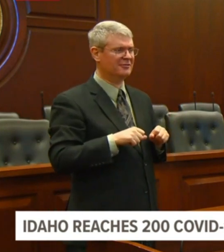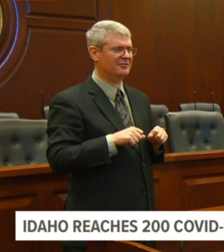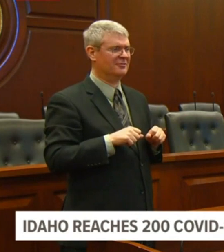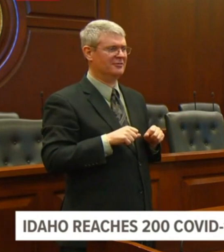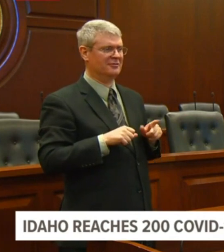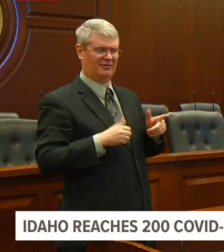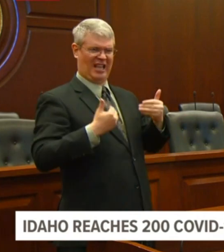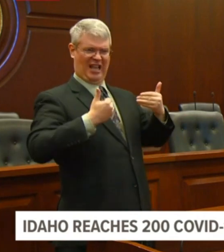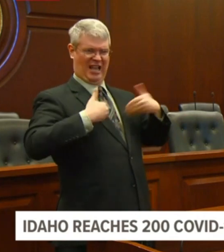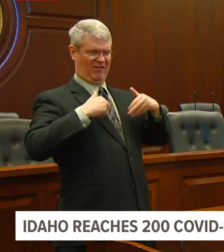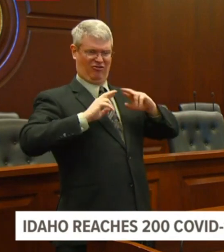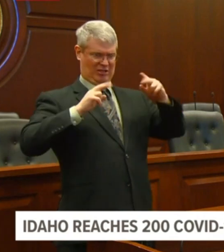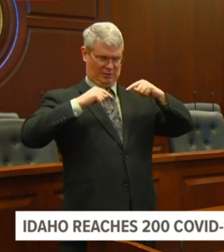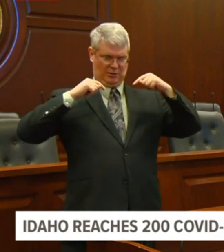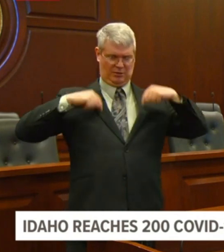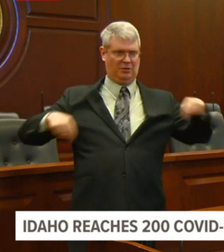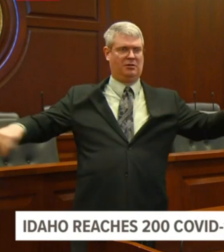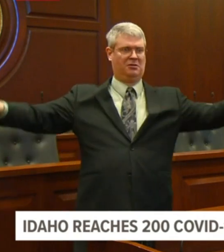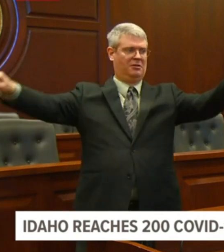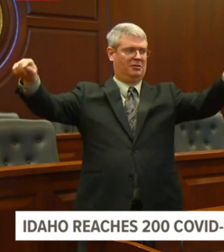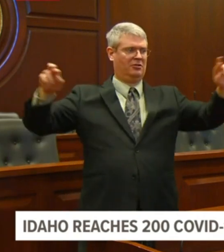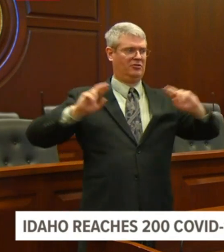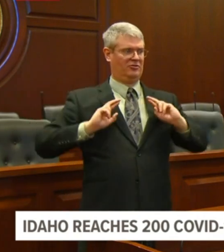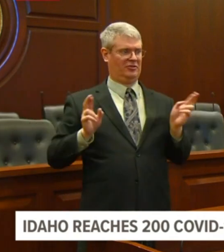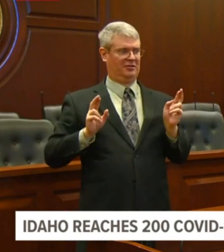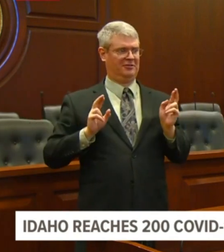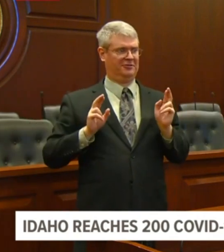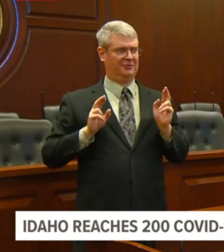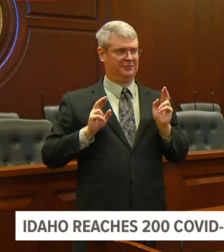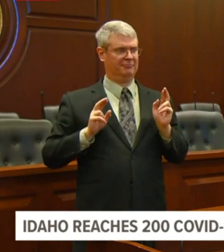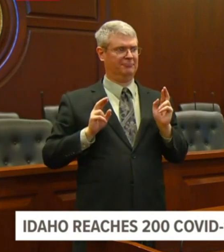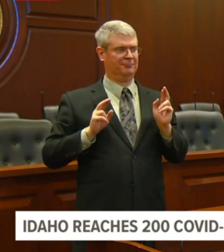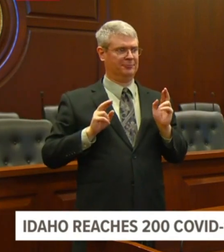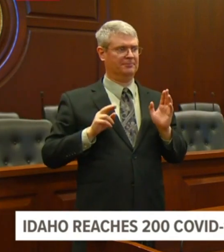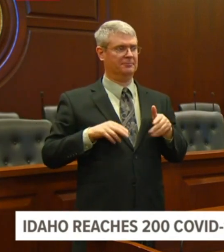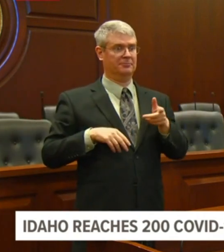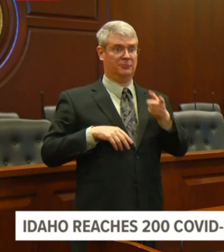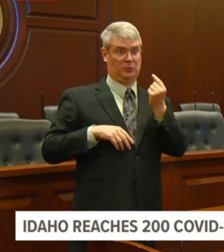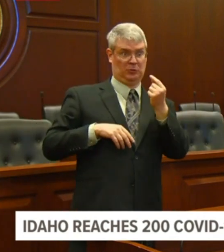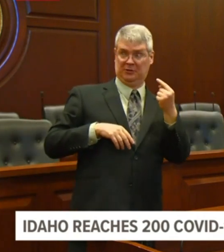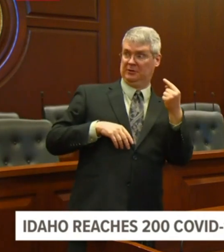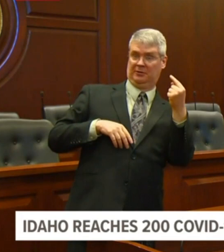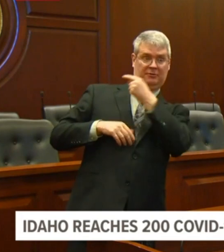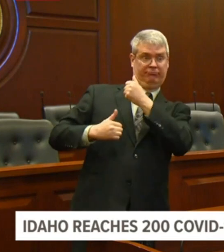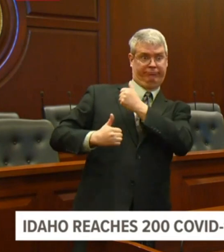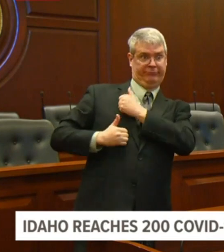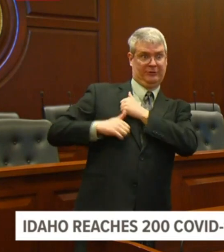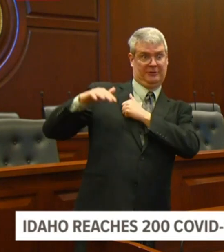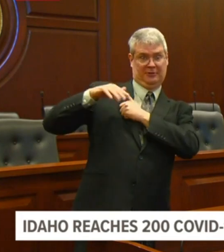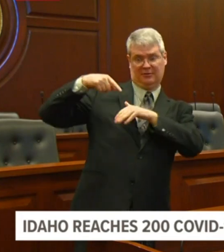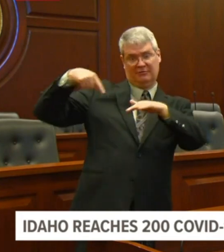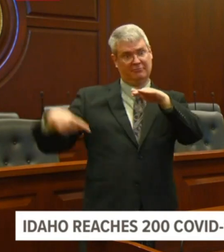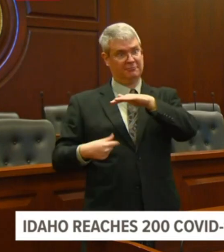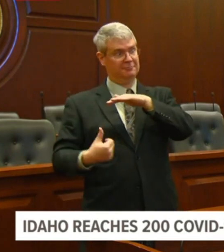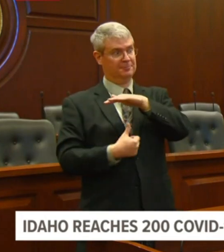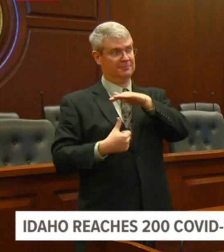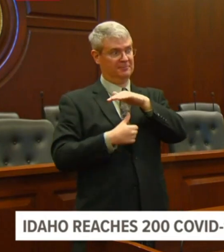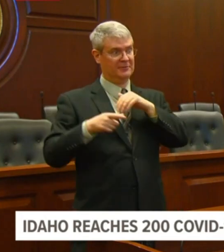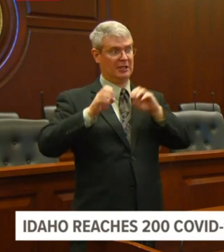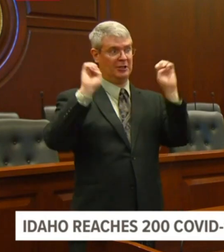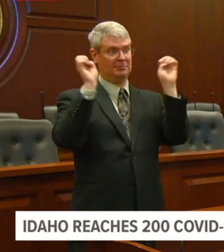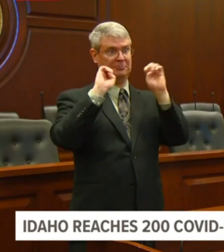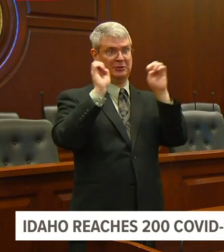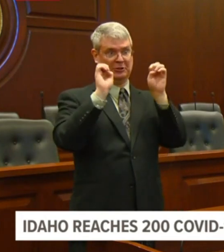Emergency Management into their center right now, there's great big spreadsheets on the wall. And that team, which is all the agencies,